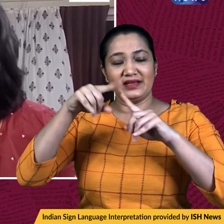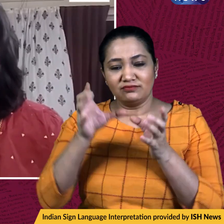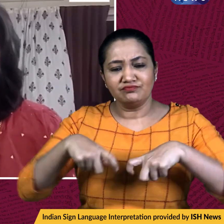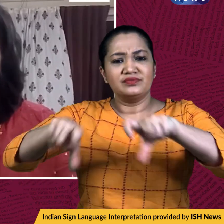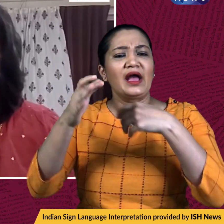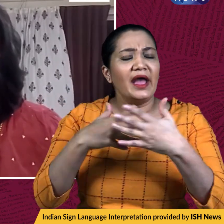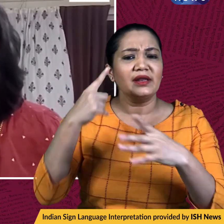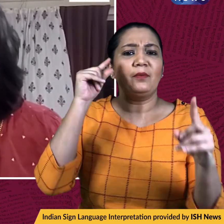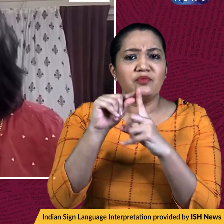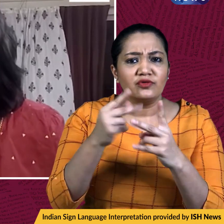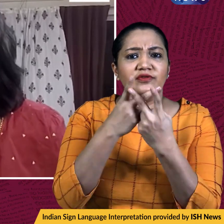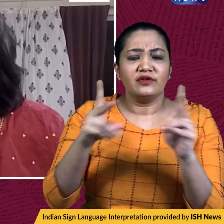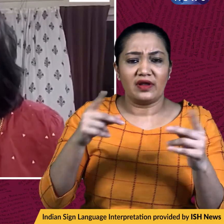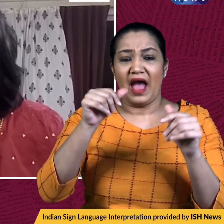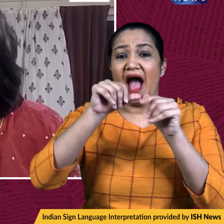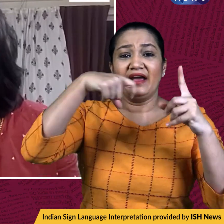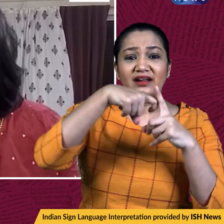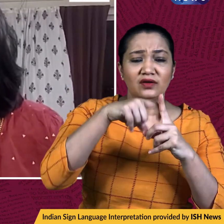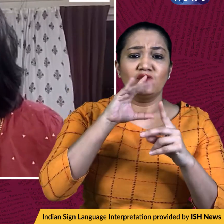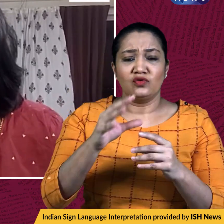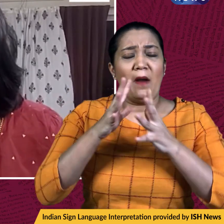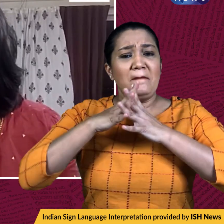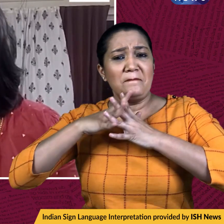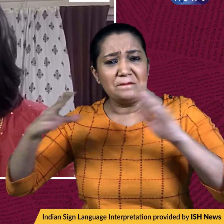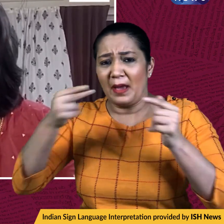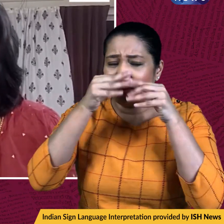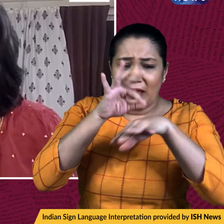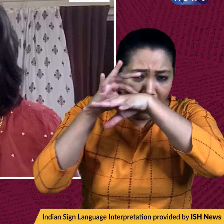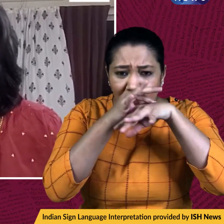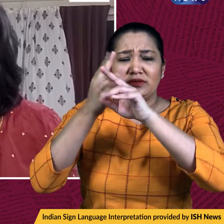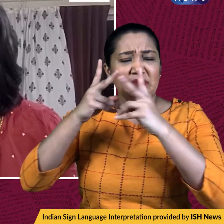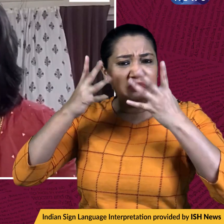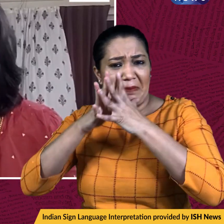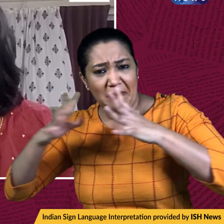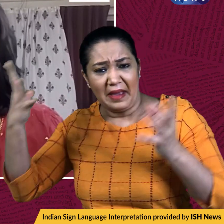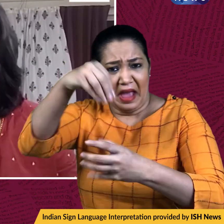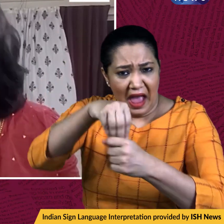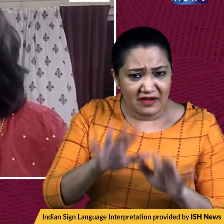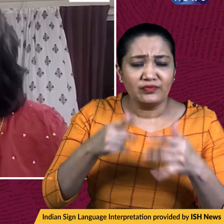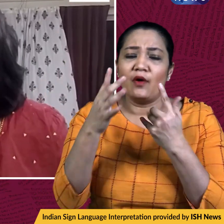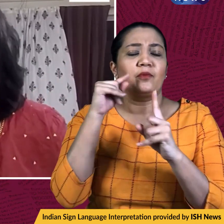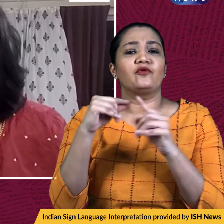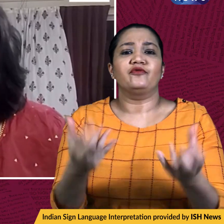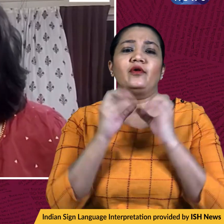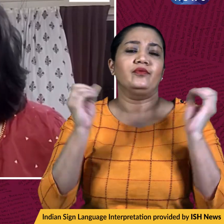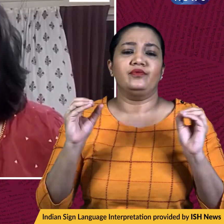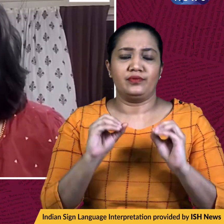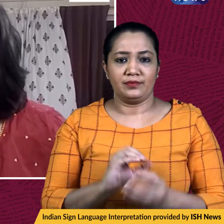no evidence that Aryan Khan was part of a larger drugs conspiracy or international drug trade. And this is according to